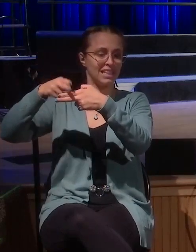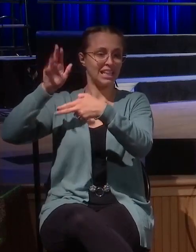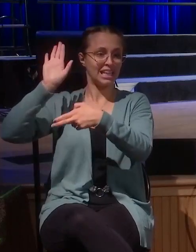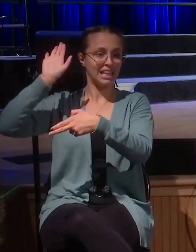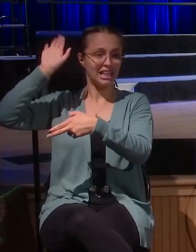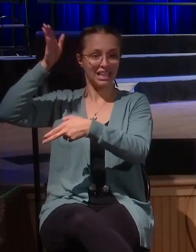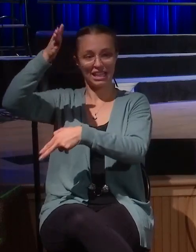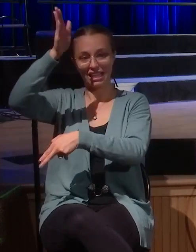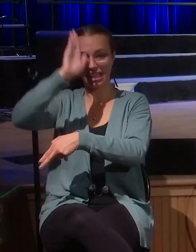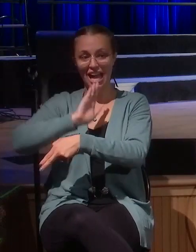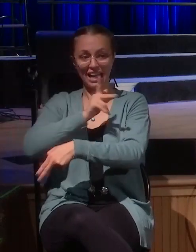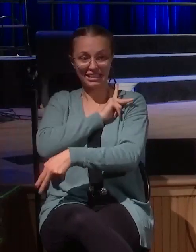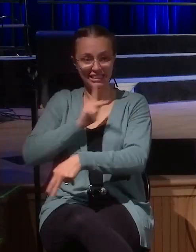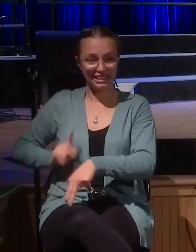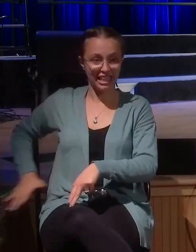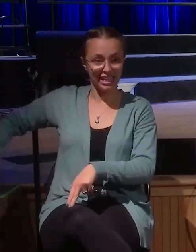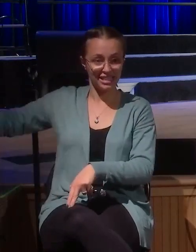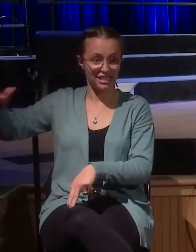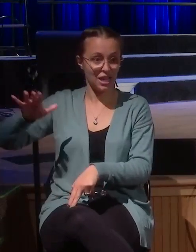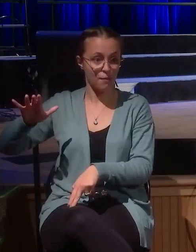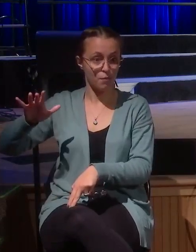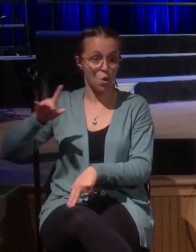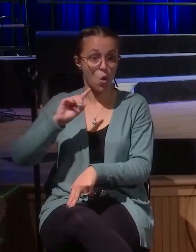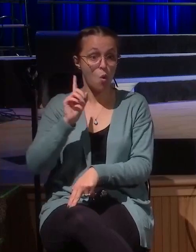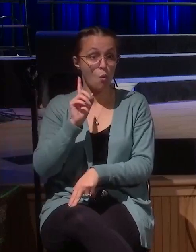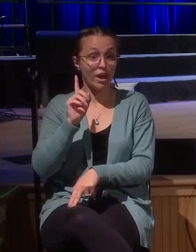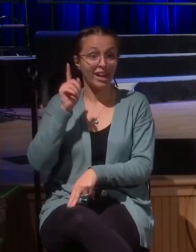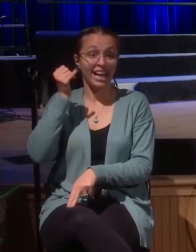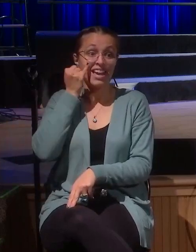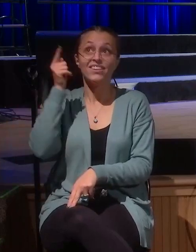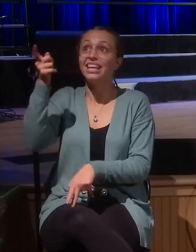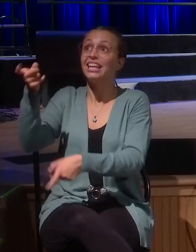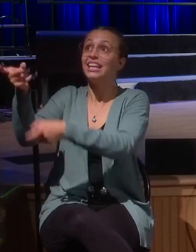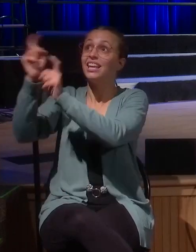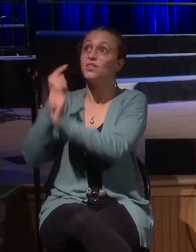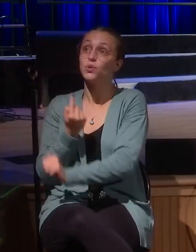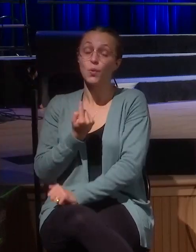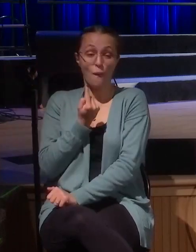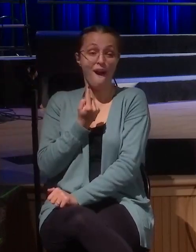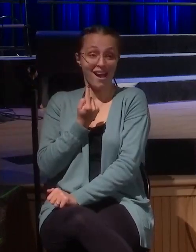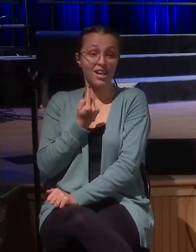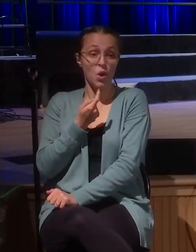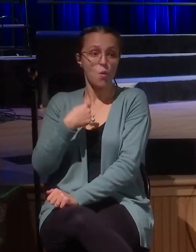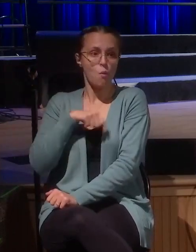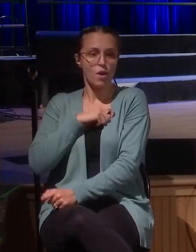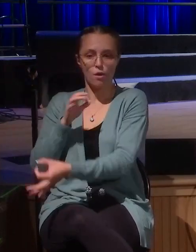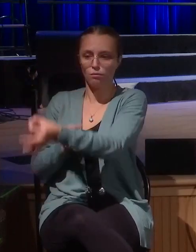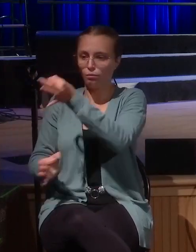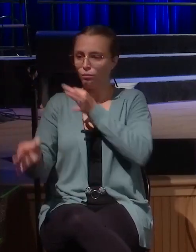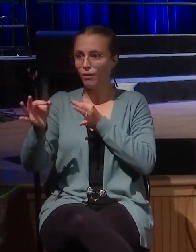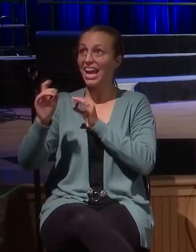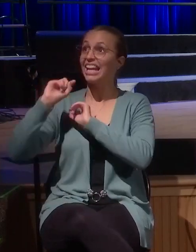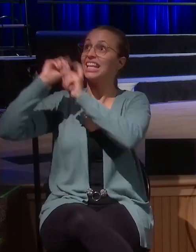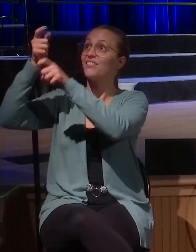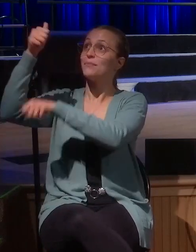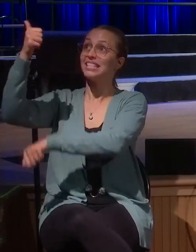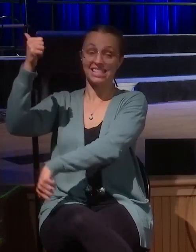opportunity. We'll turn it into ten. A thousandfold return, Lord, for what you've given me. Look at where your kingdom is now because of my